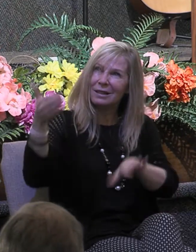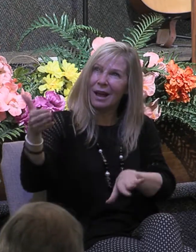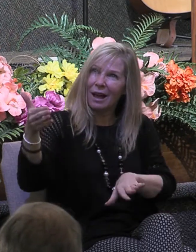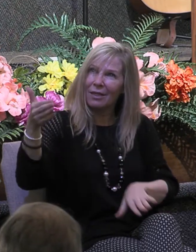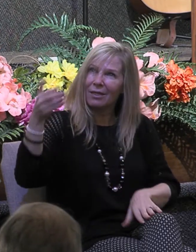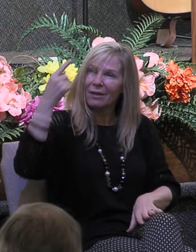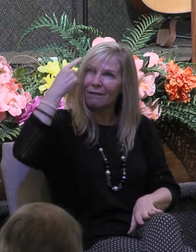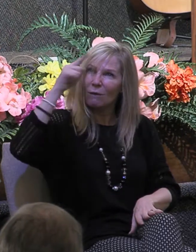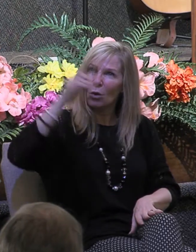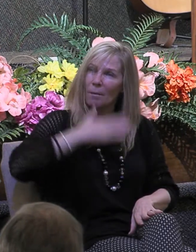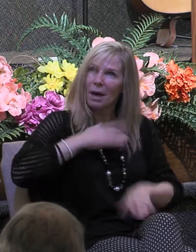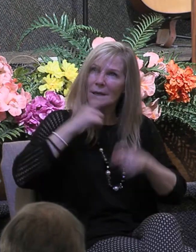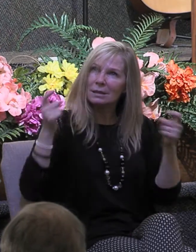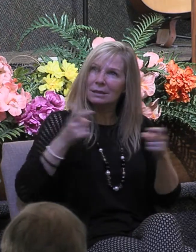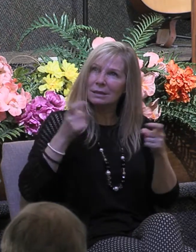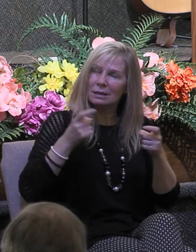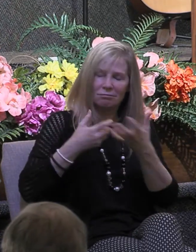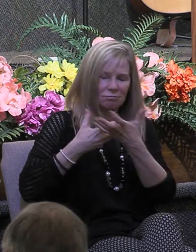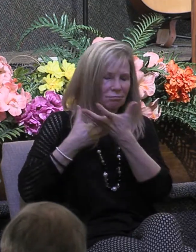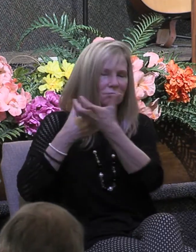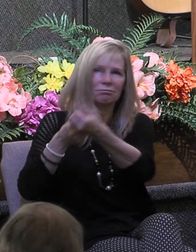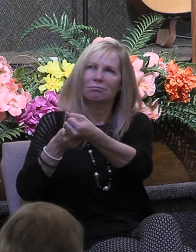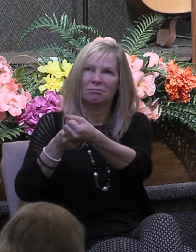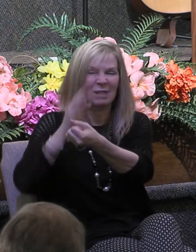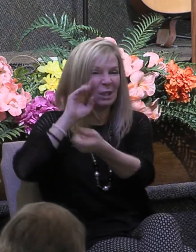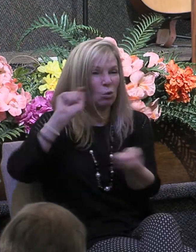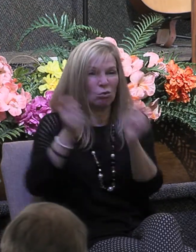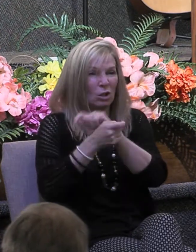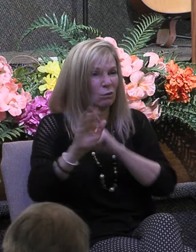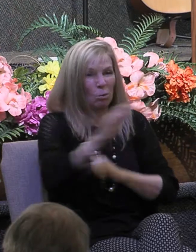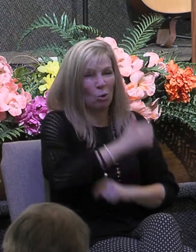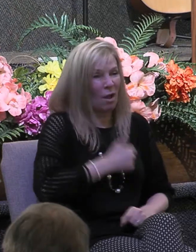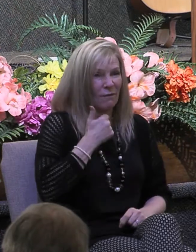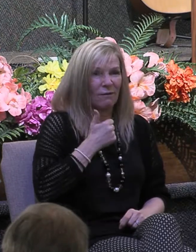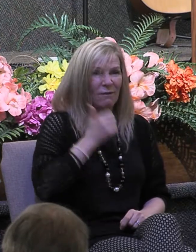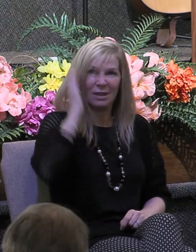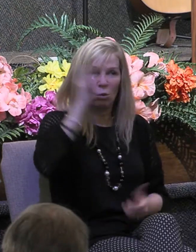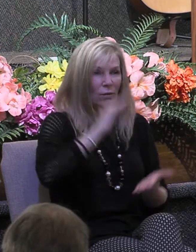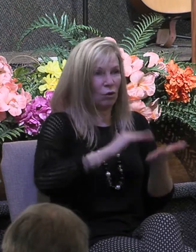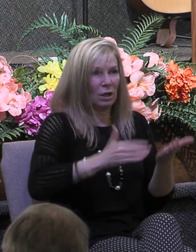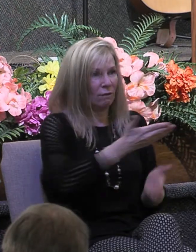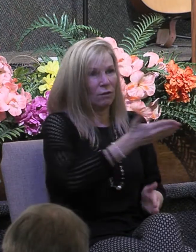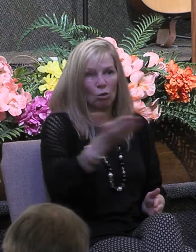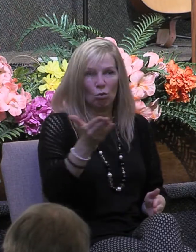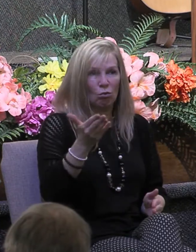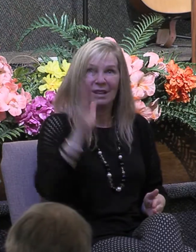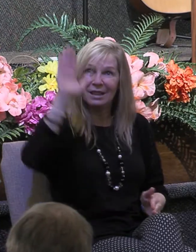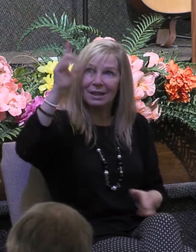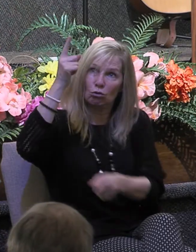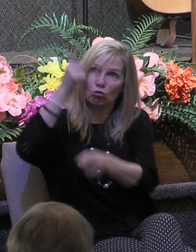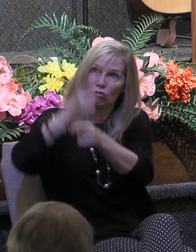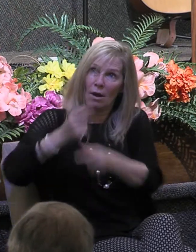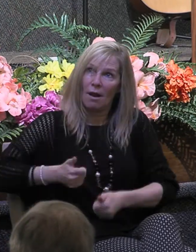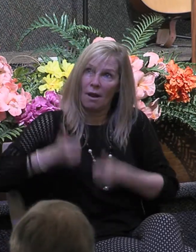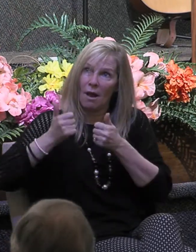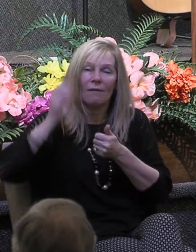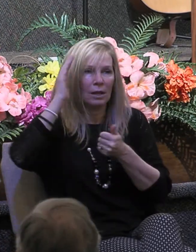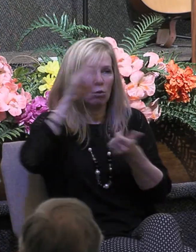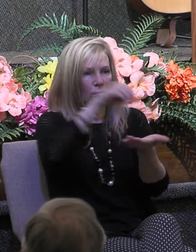him he'll transform your life he'll forgive you he'll put his righteousness on your accounts he'll make you a new creature in him he'll give you